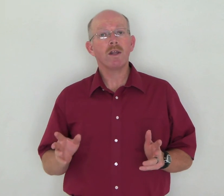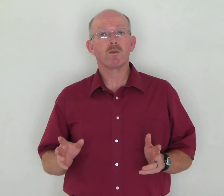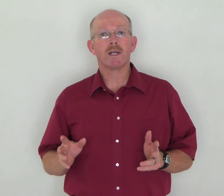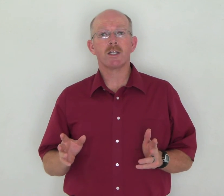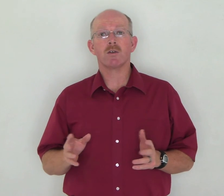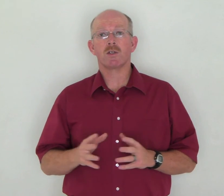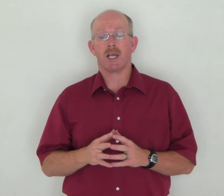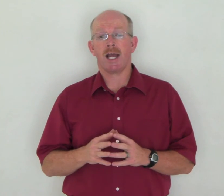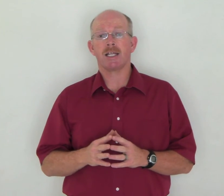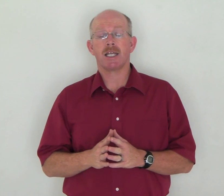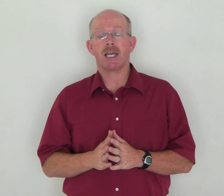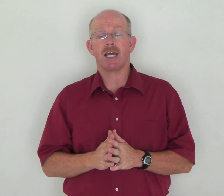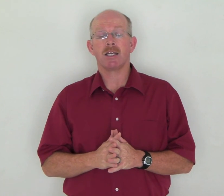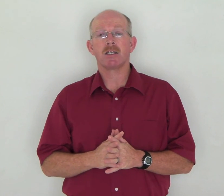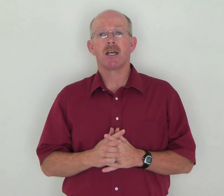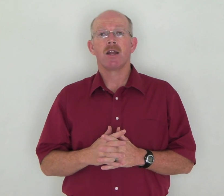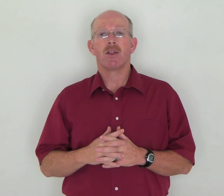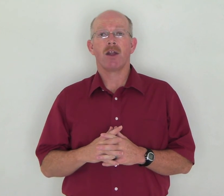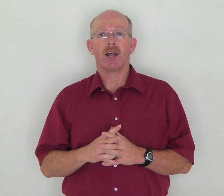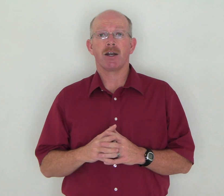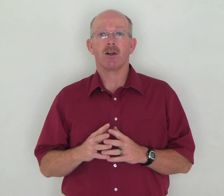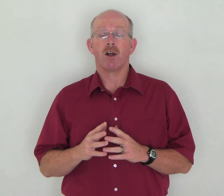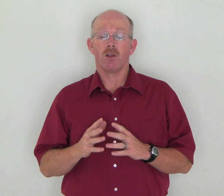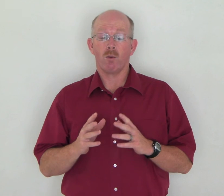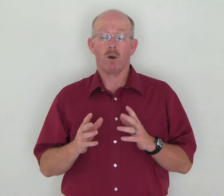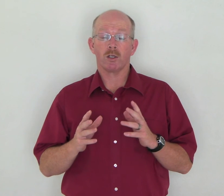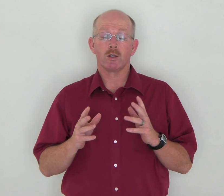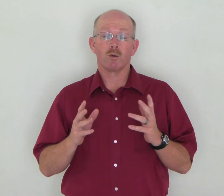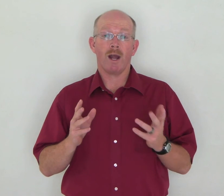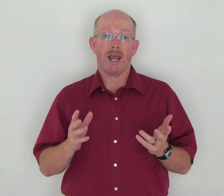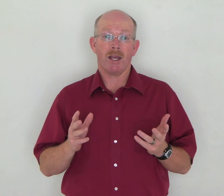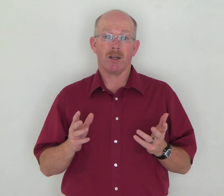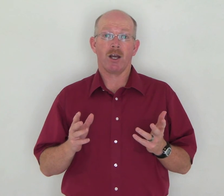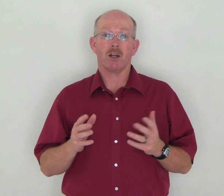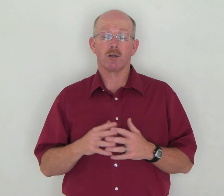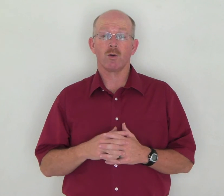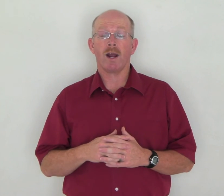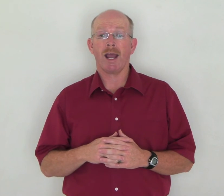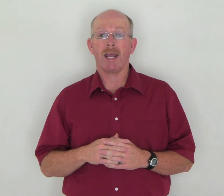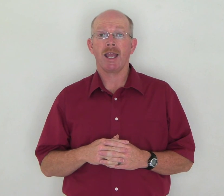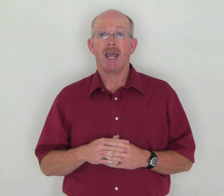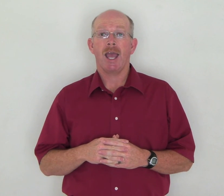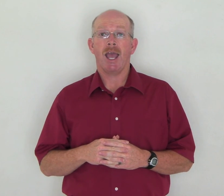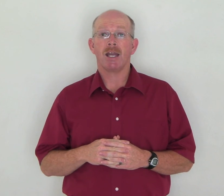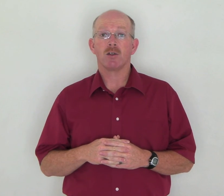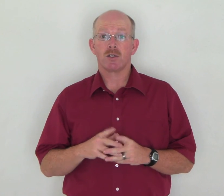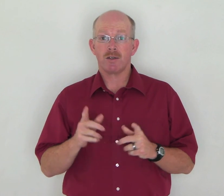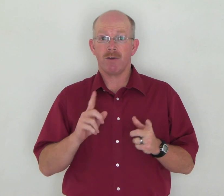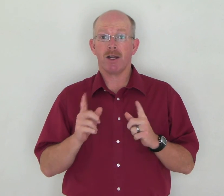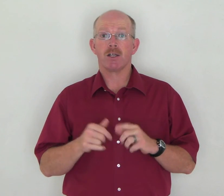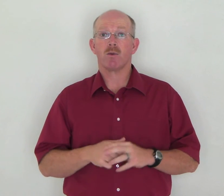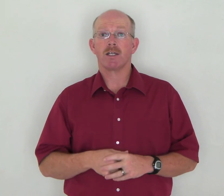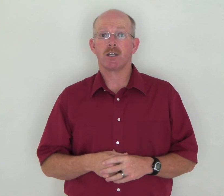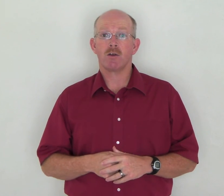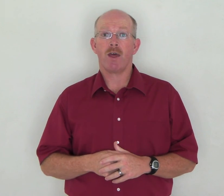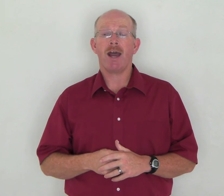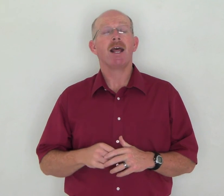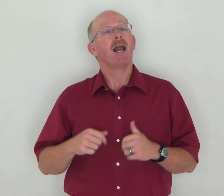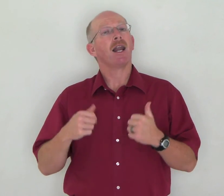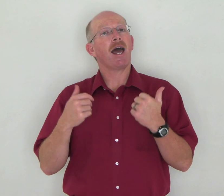the regional signs is the letter or the word gray. The color gray. And you'll see various ways to do that. Like